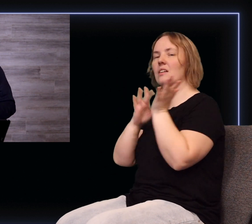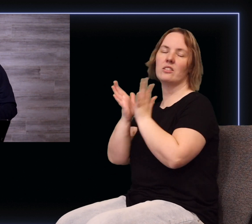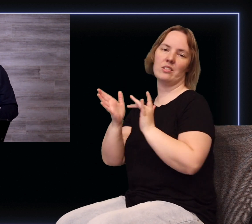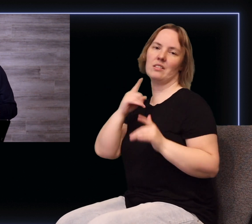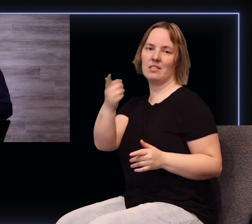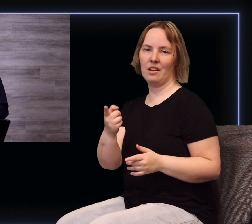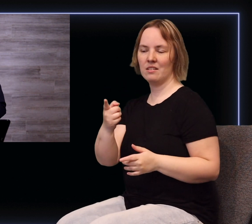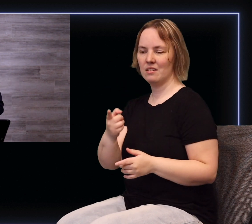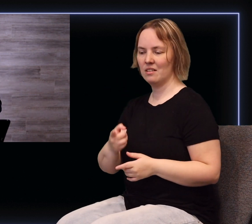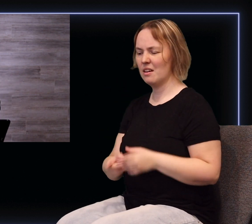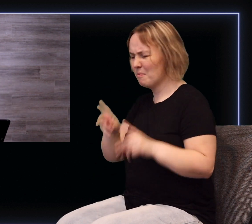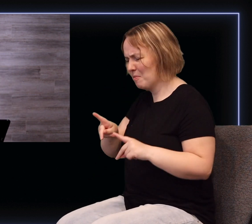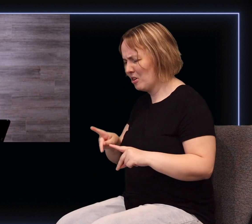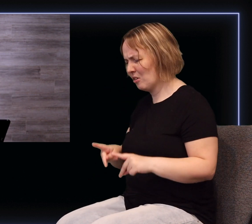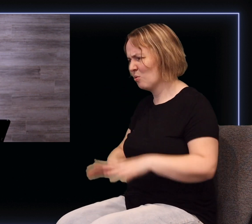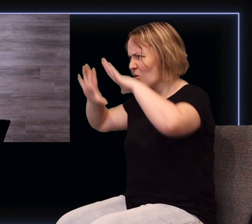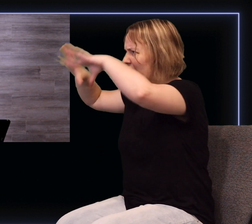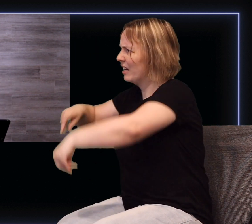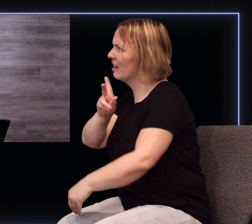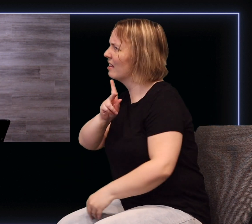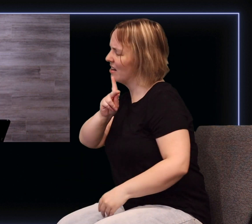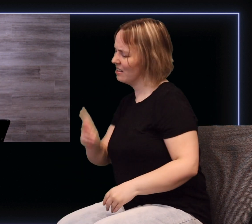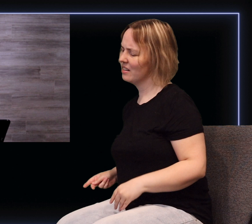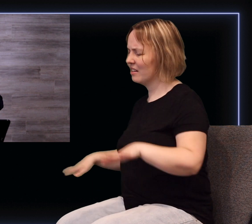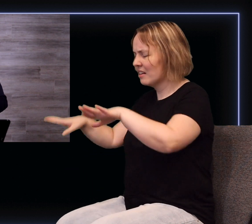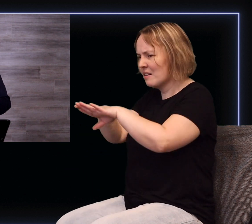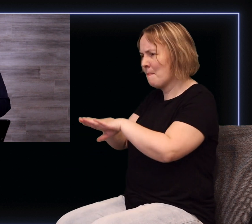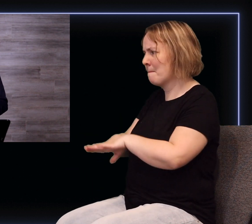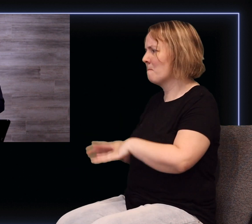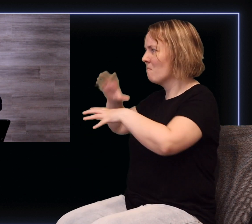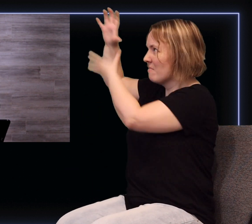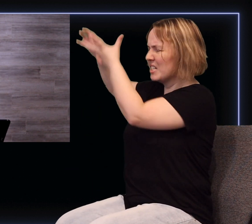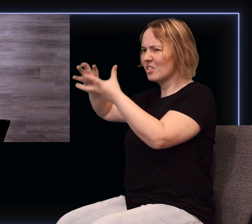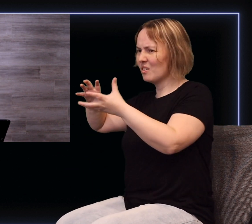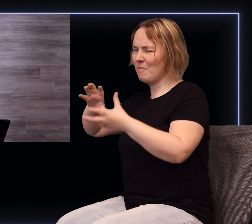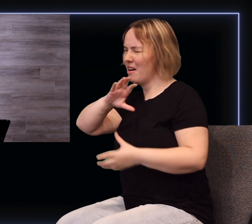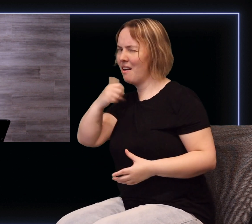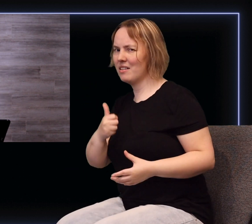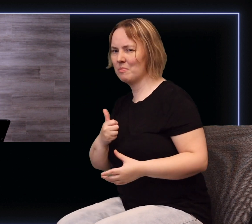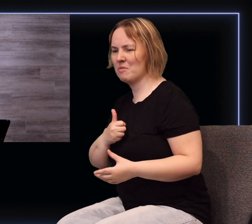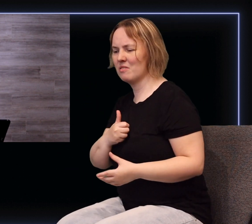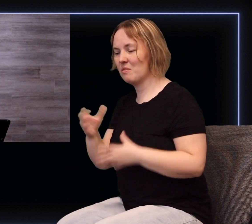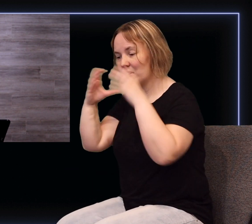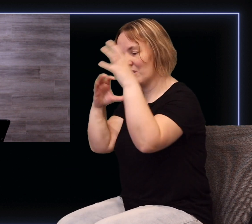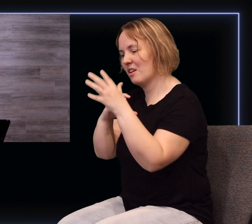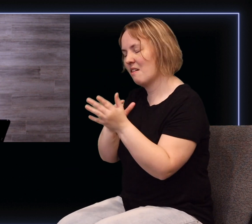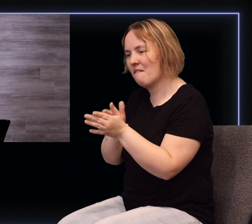kingdom by storm are people who aren't just looking for a thrill but they're people who recognize their need